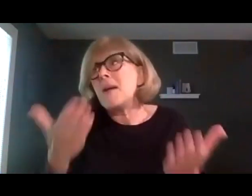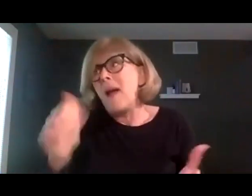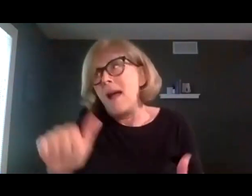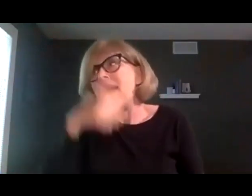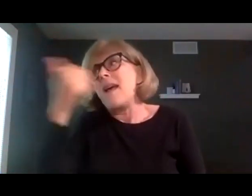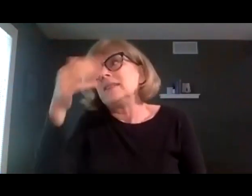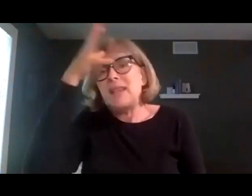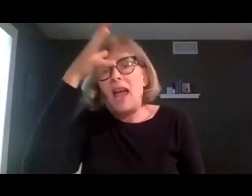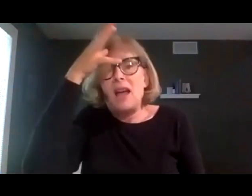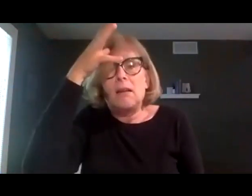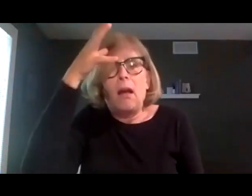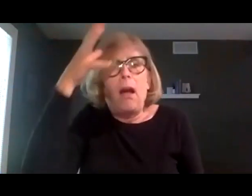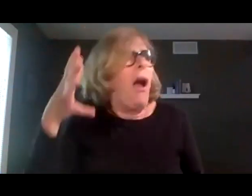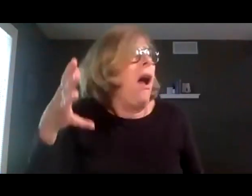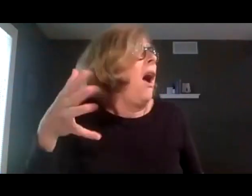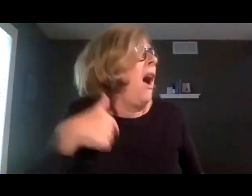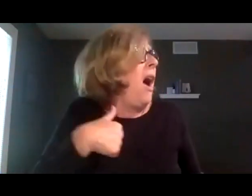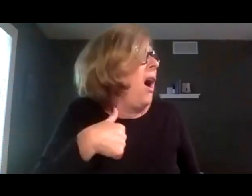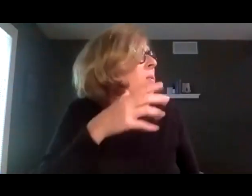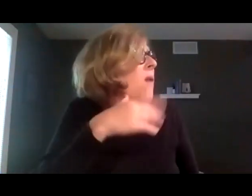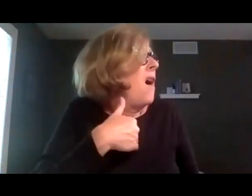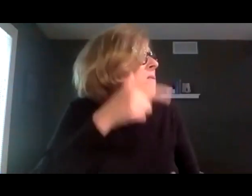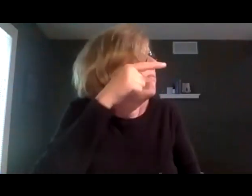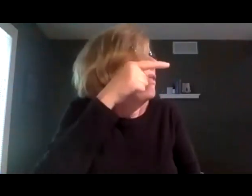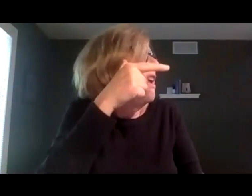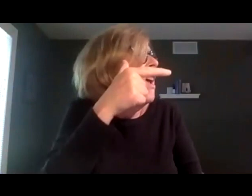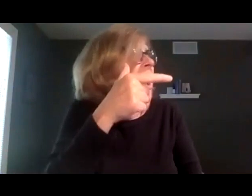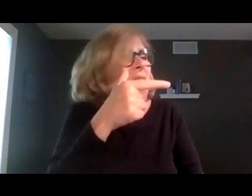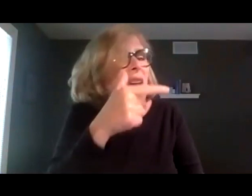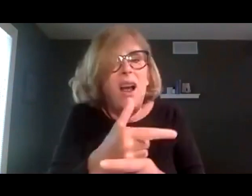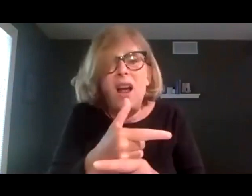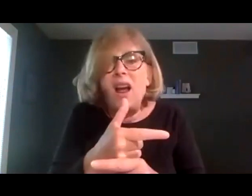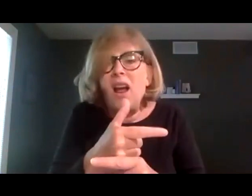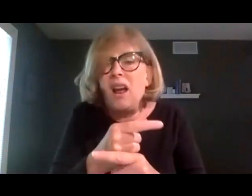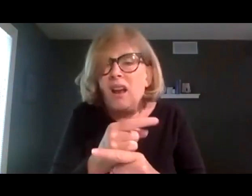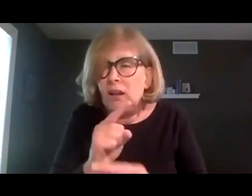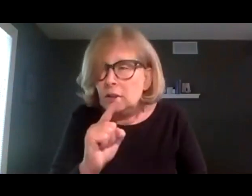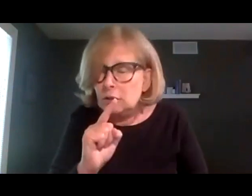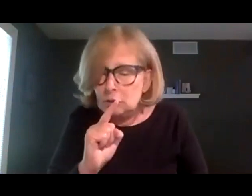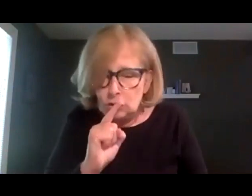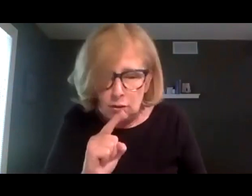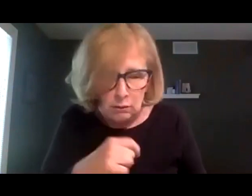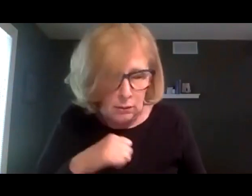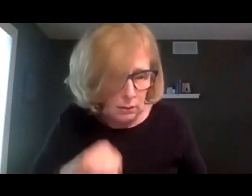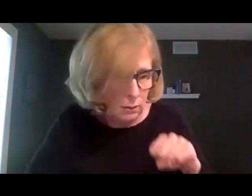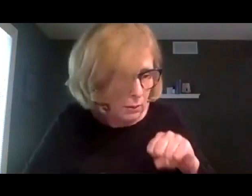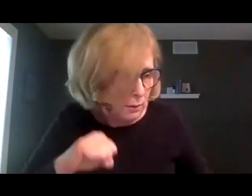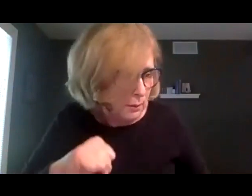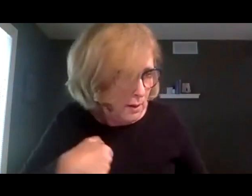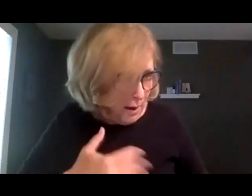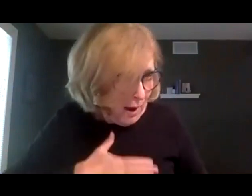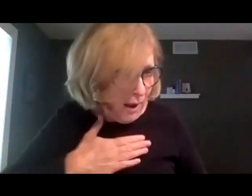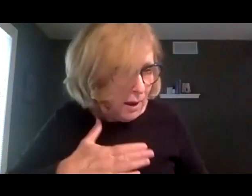he might be a dad I might get a brother I'm not sure I'm glad